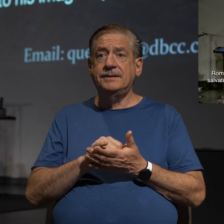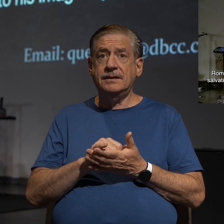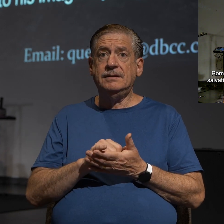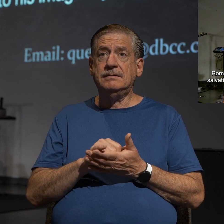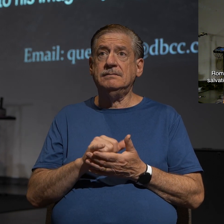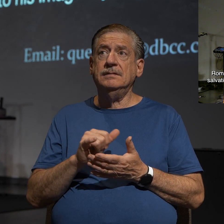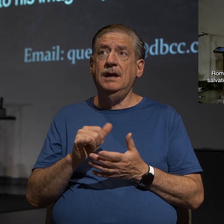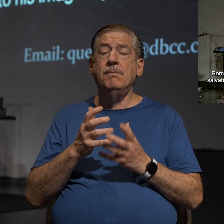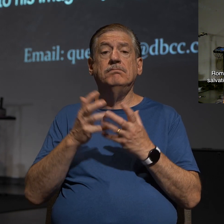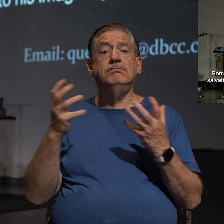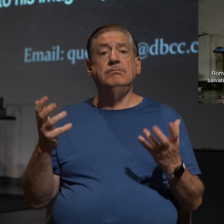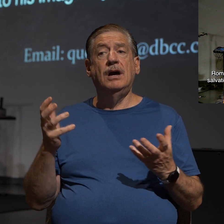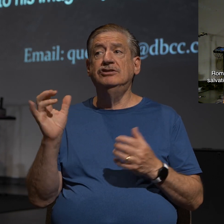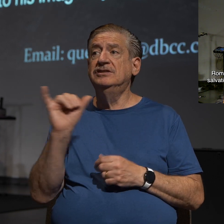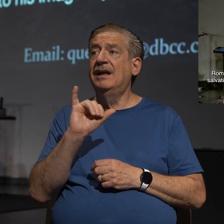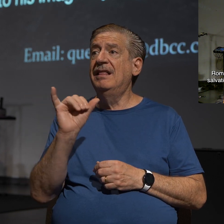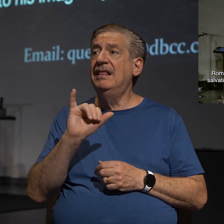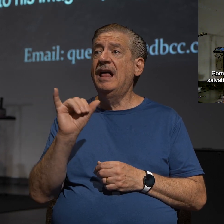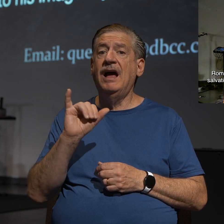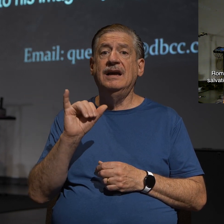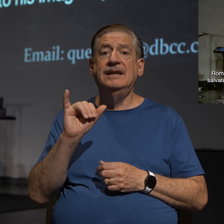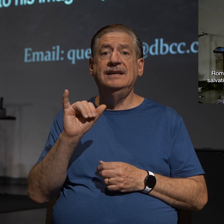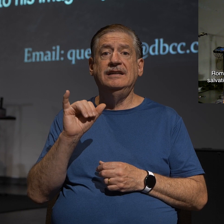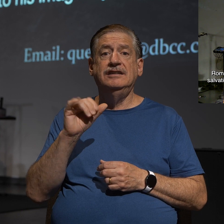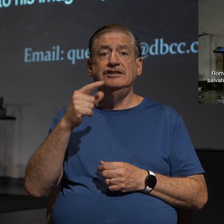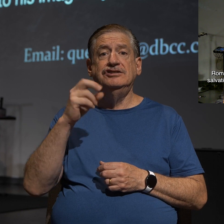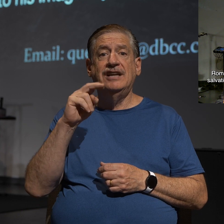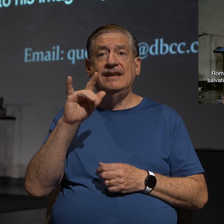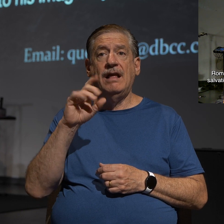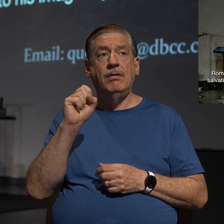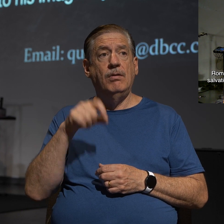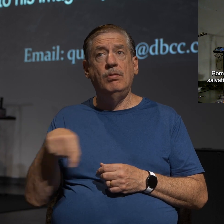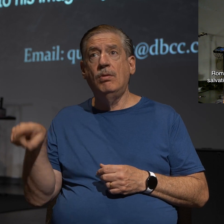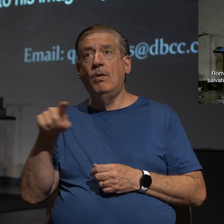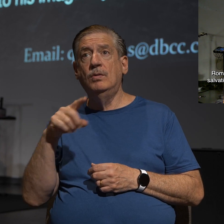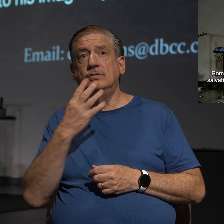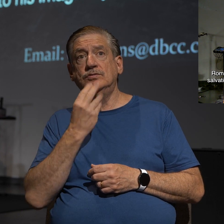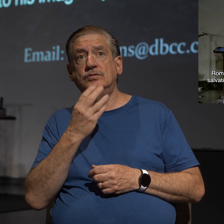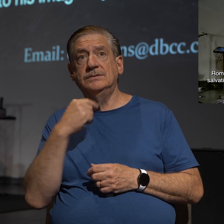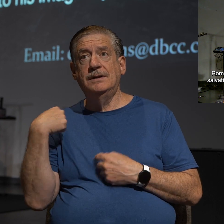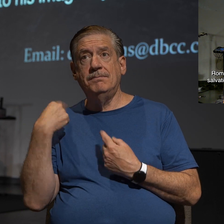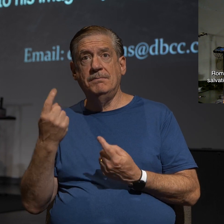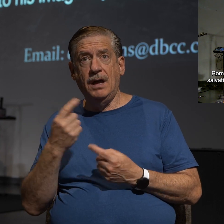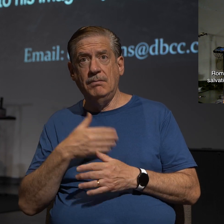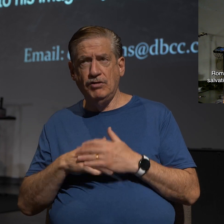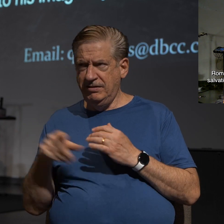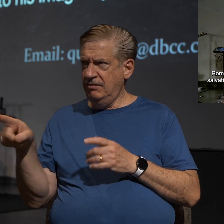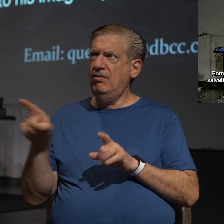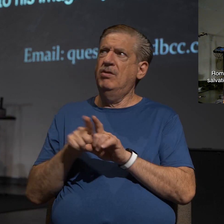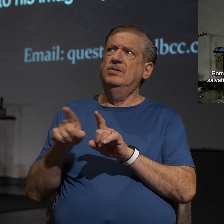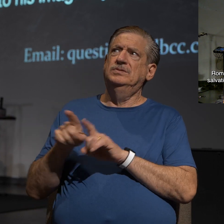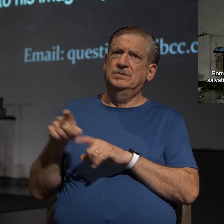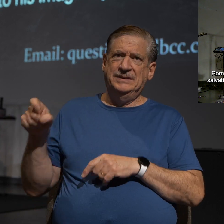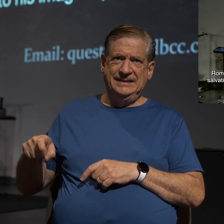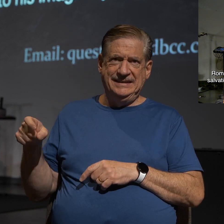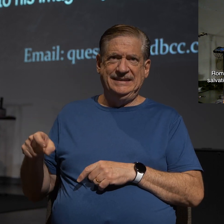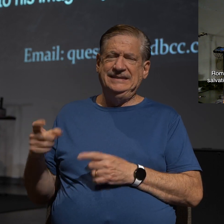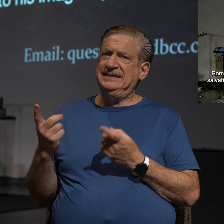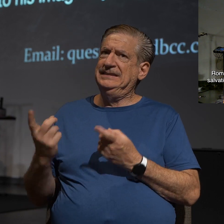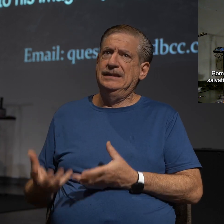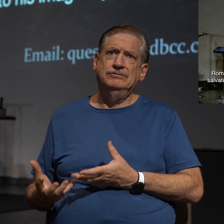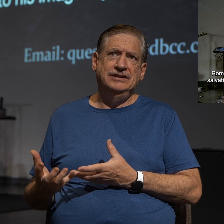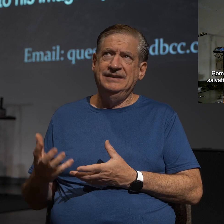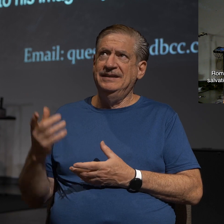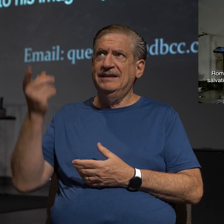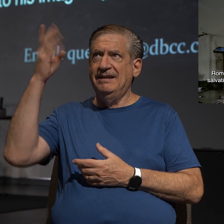much like the Gentiles, those who are Jewish by birth also are in desperate need of God's salvation through Jesus.